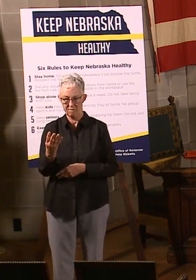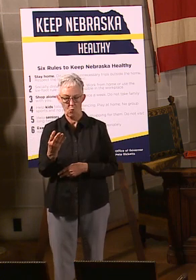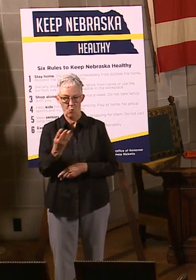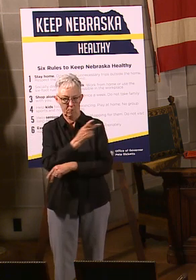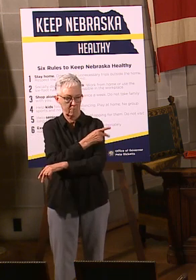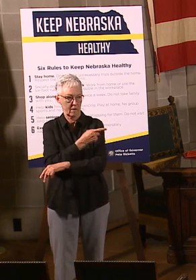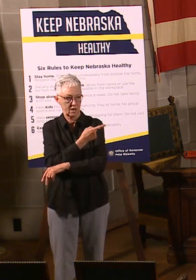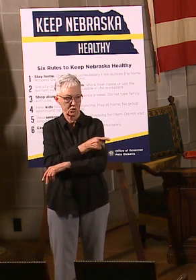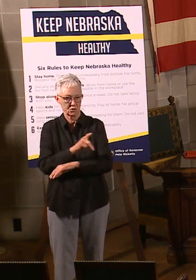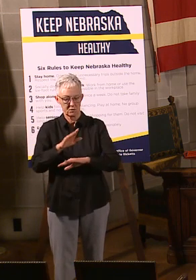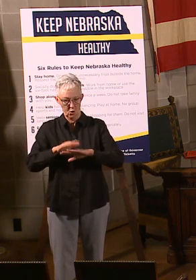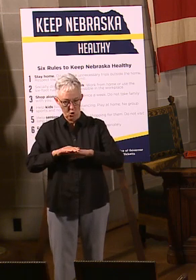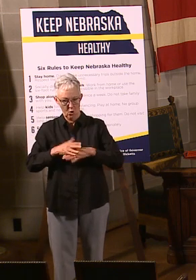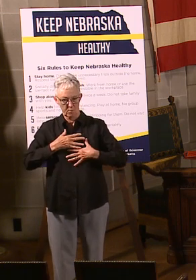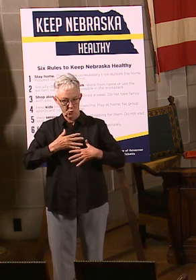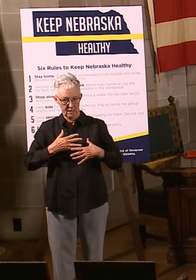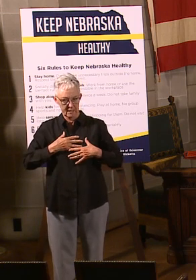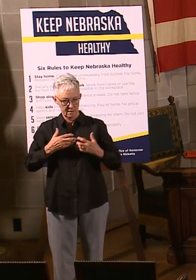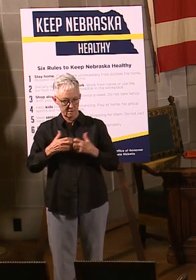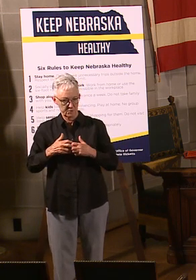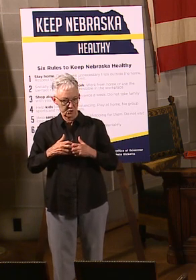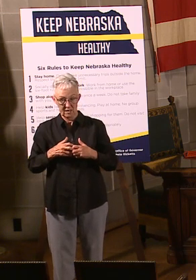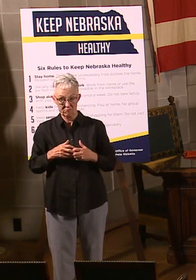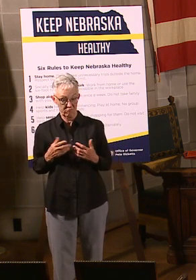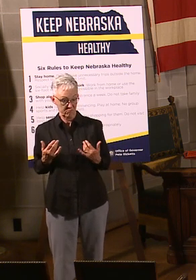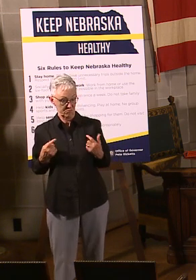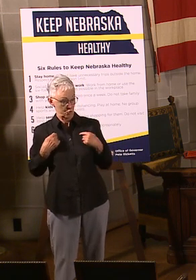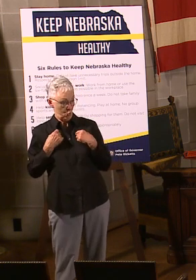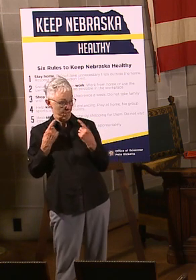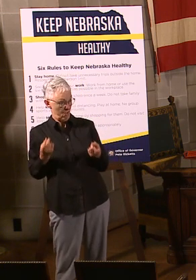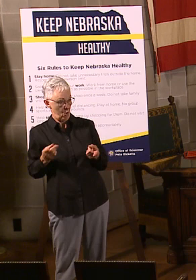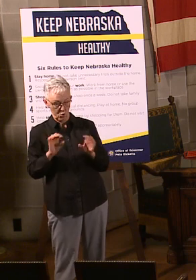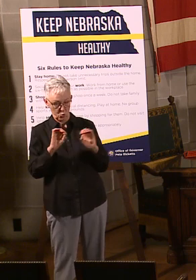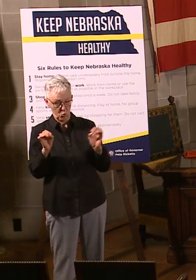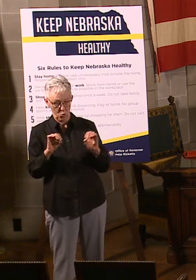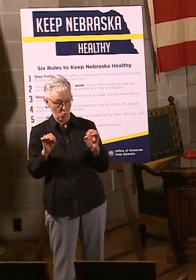Currently, they have not had any admissions, any transfers.